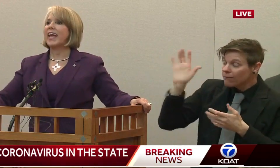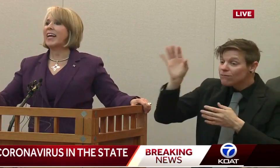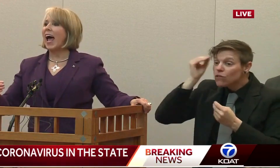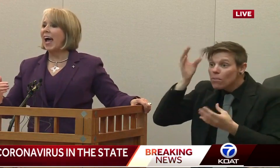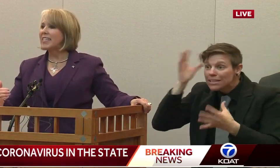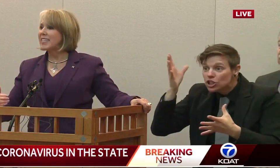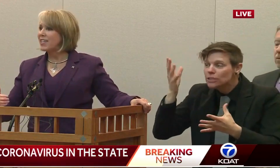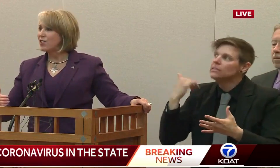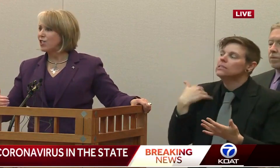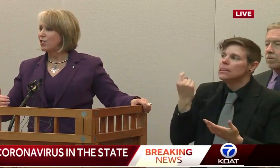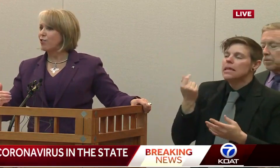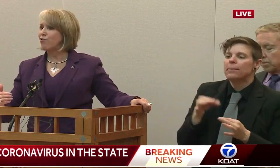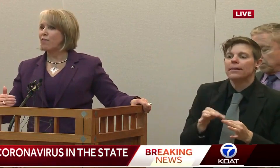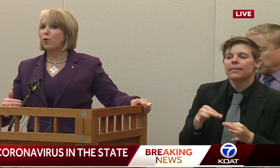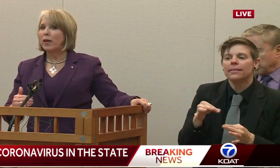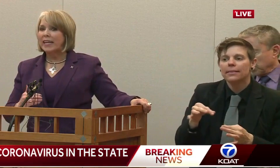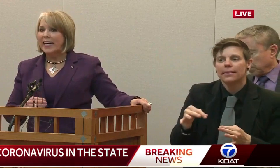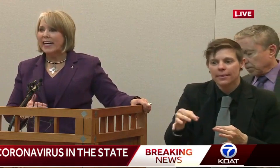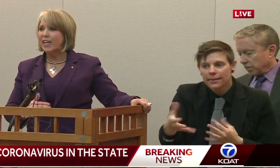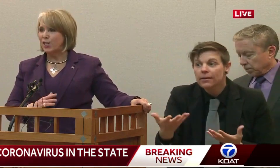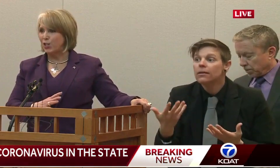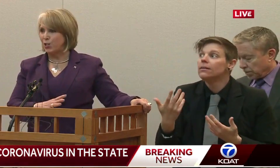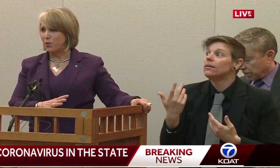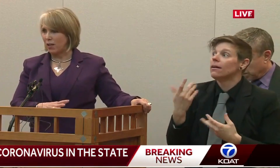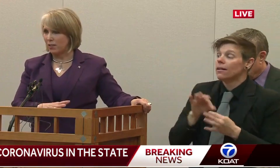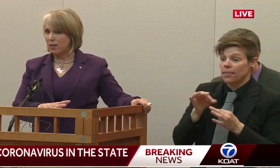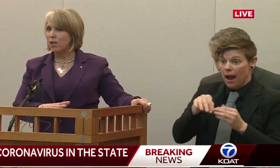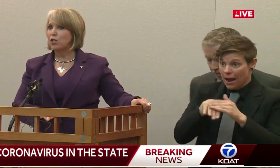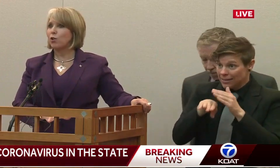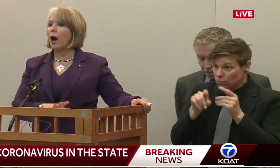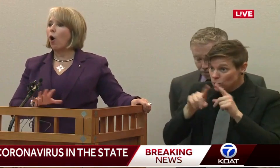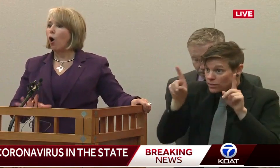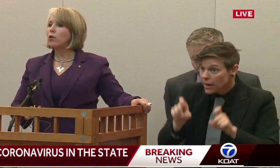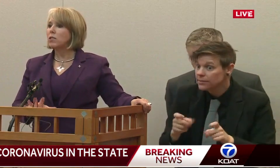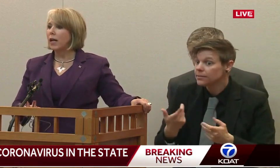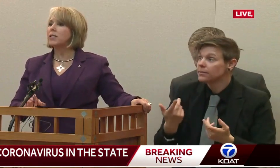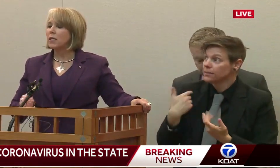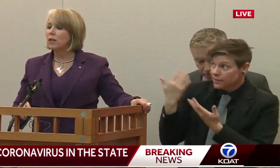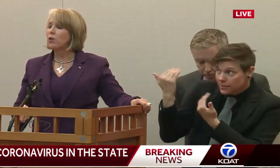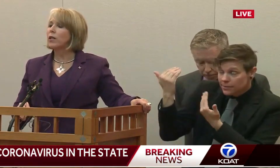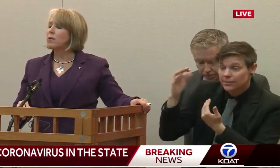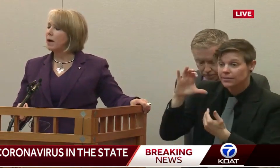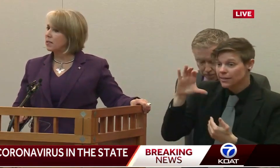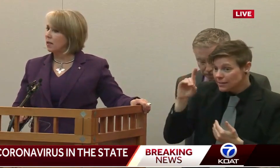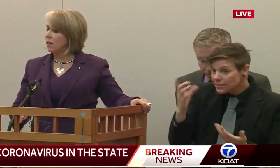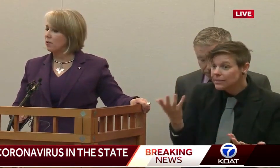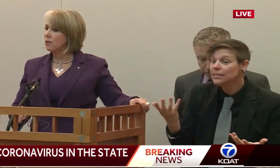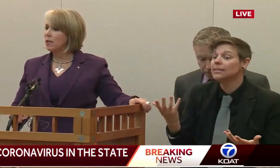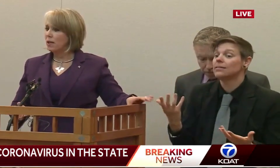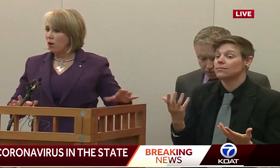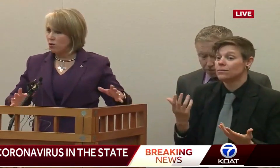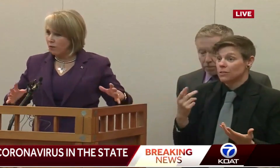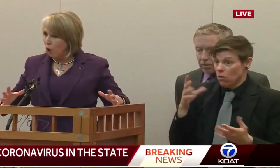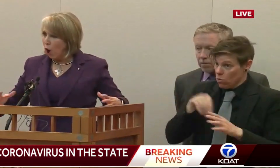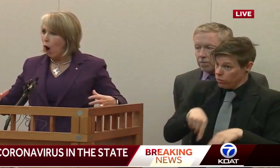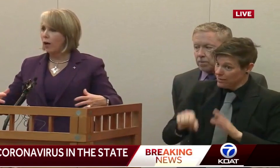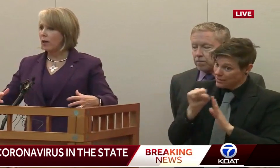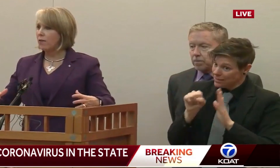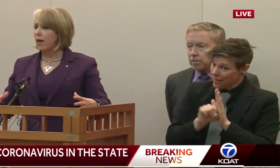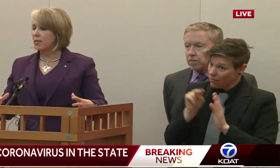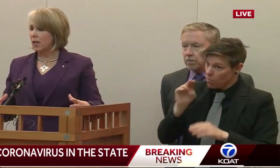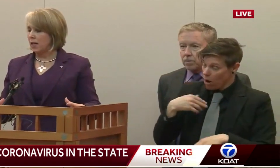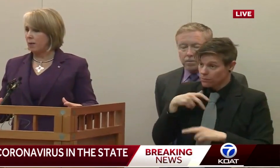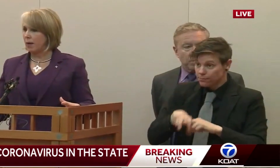They delayed access to the stuff that we need to do testing. So now all states, including New Mexico, are sort of